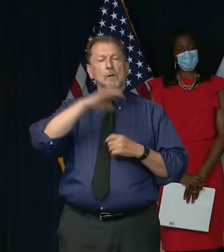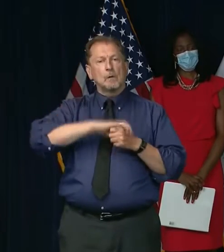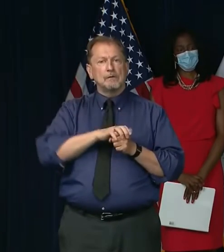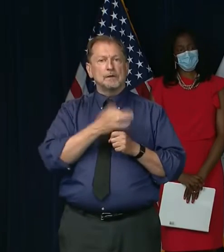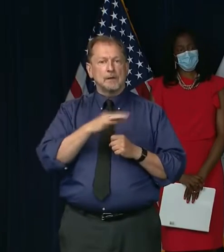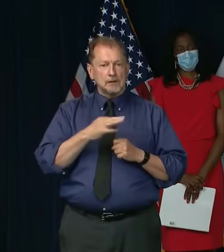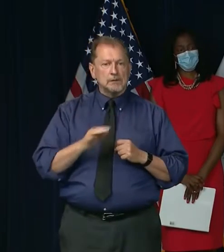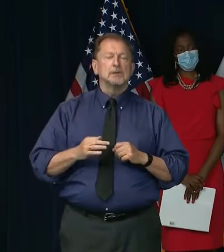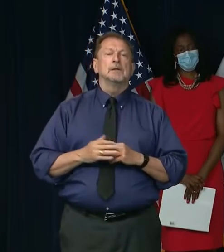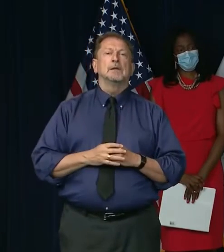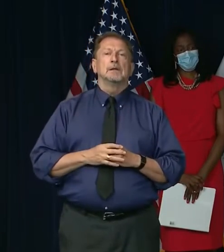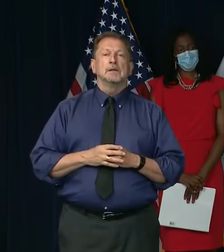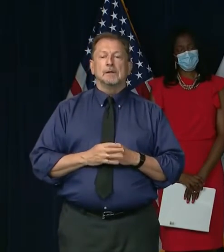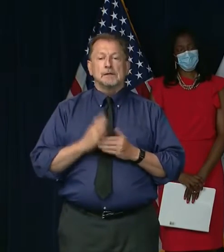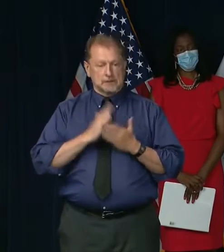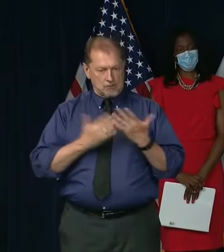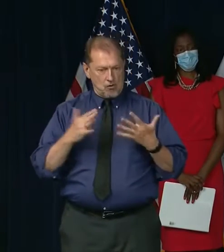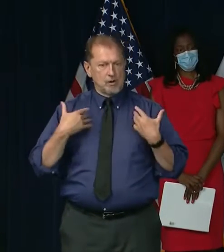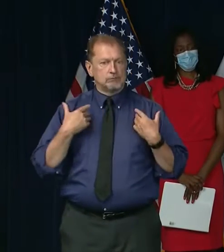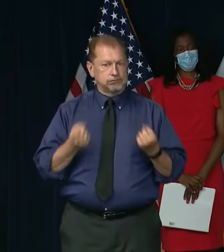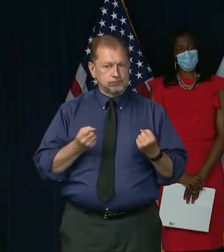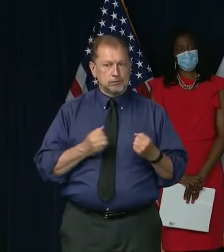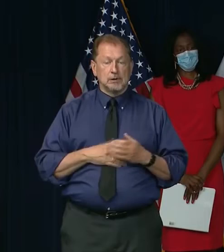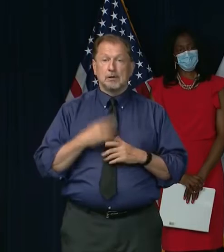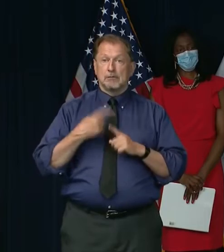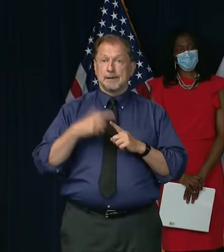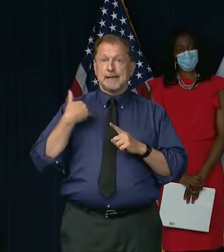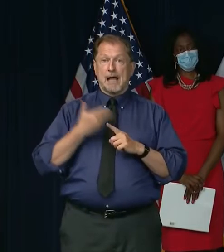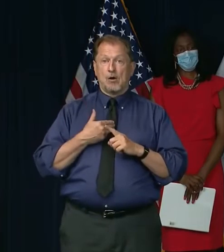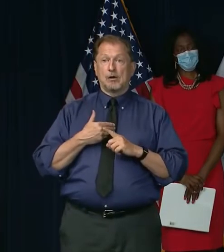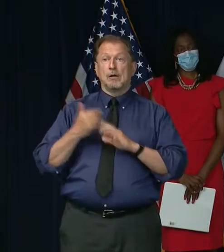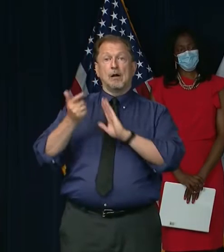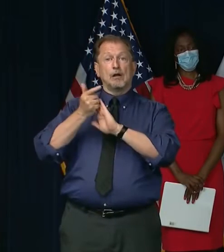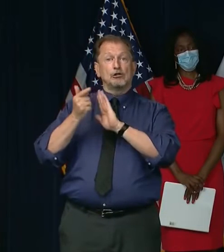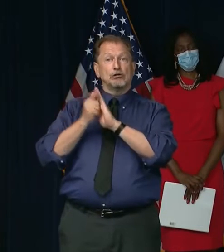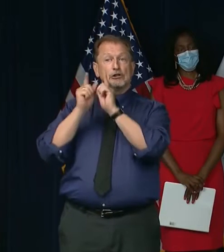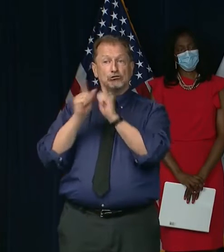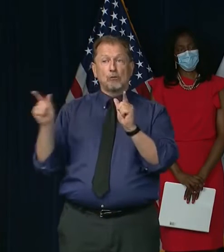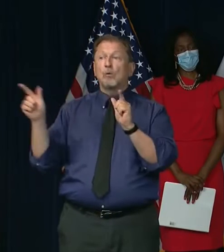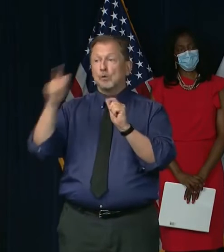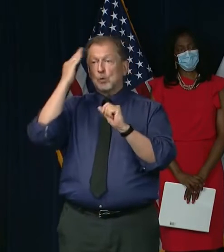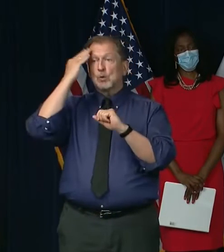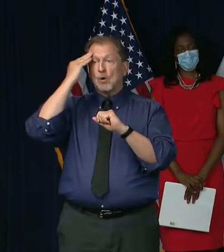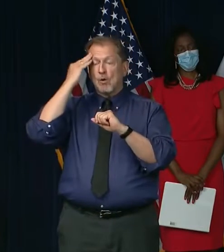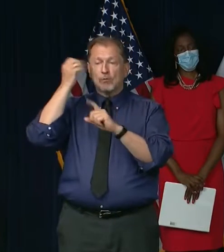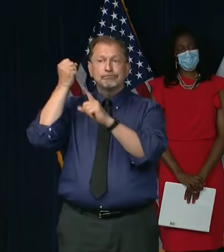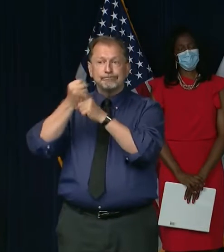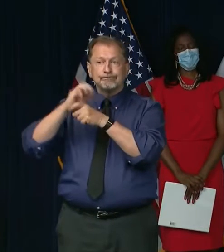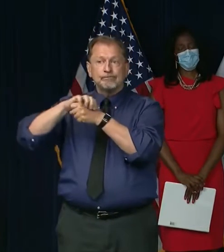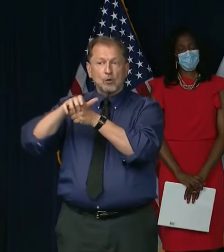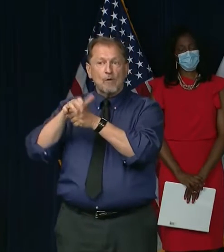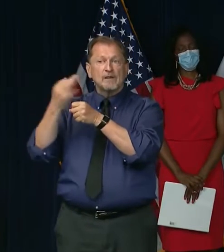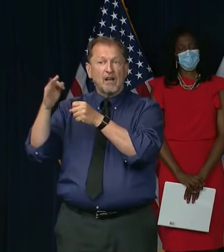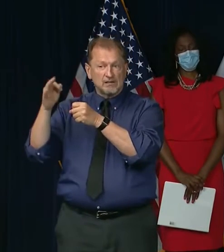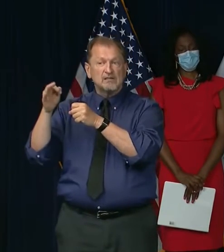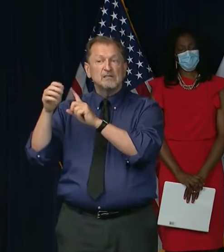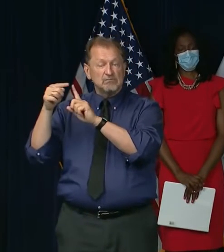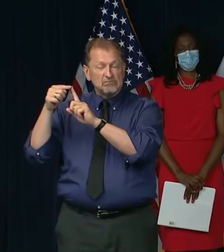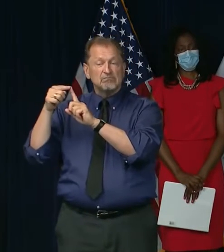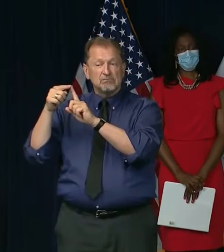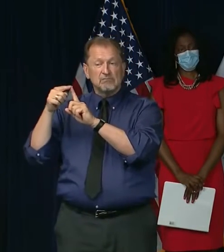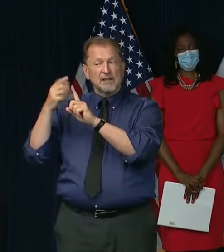COVID-19 with the virus, including our attorney general that we all know is recovering at home. And